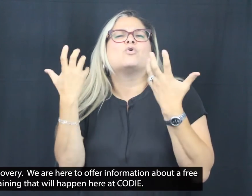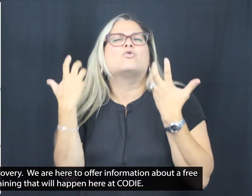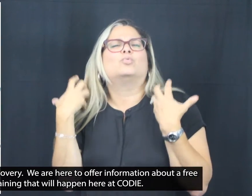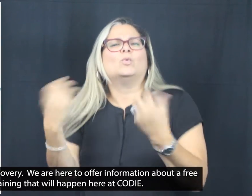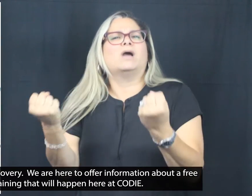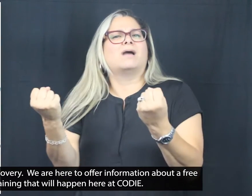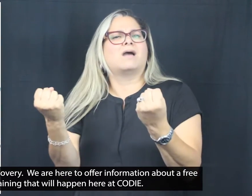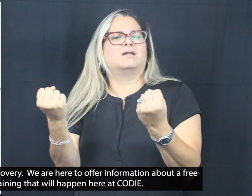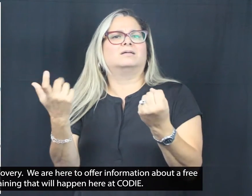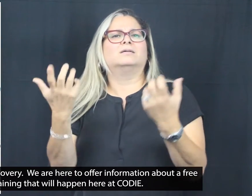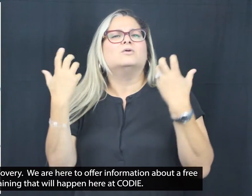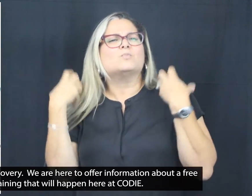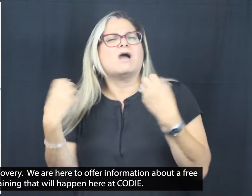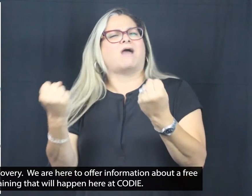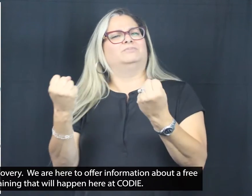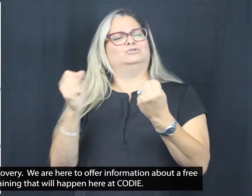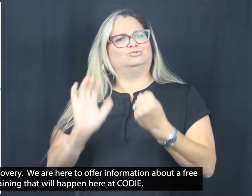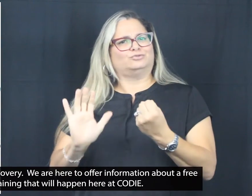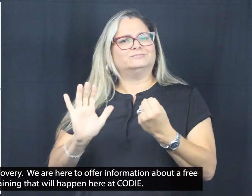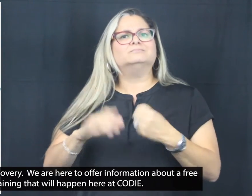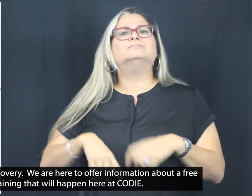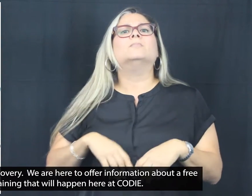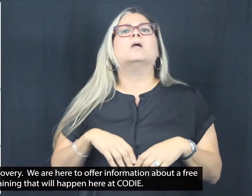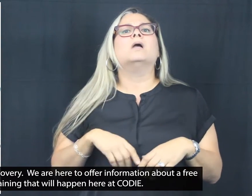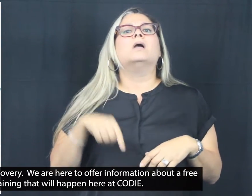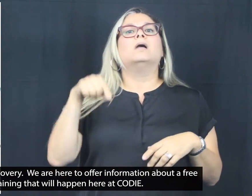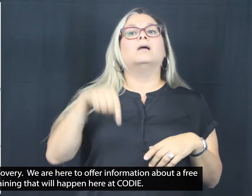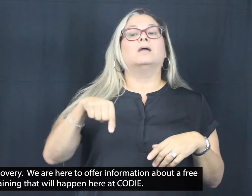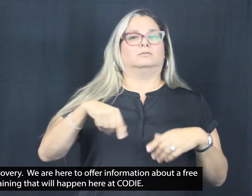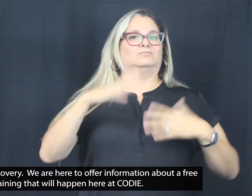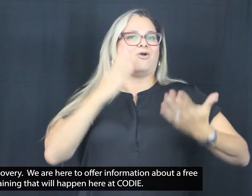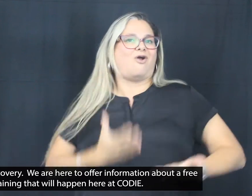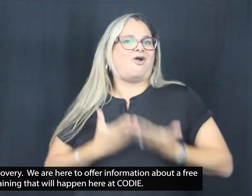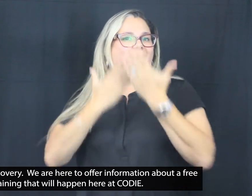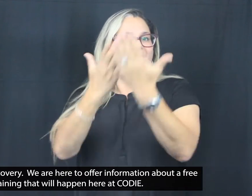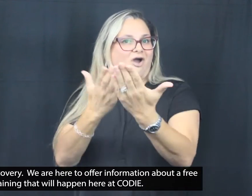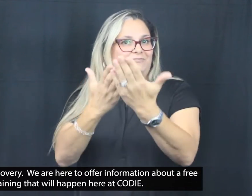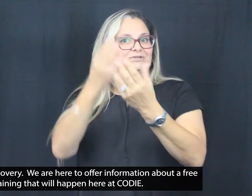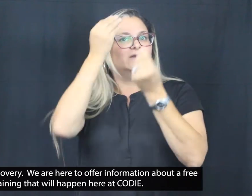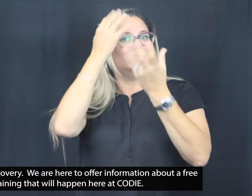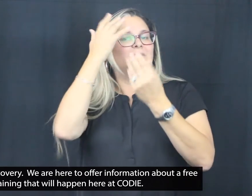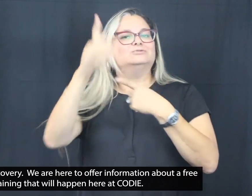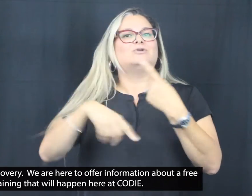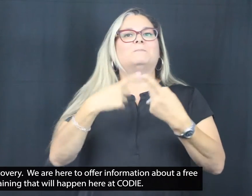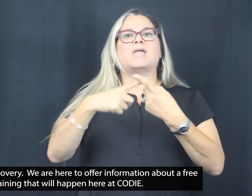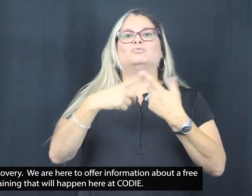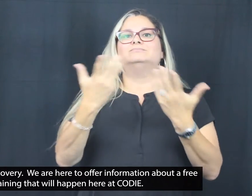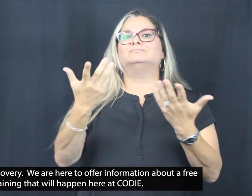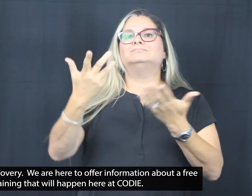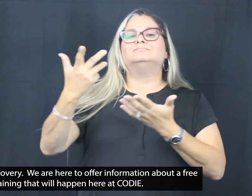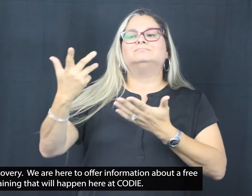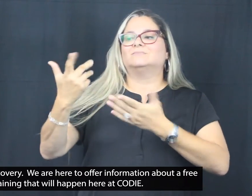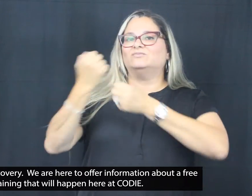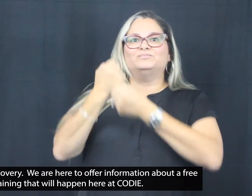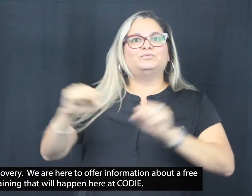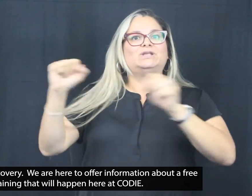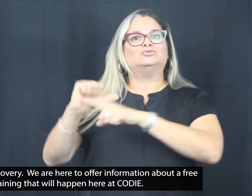and recovery. We are here to offer information about a free training that will happen here at CODIE.